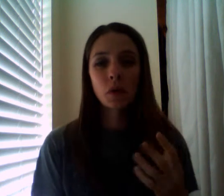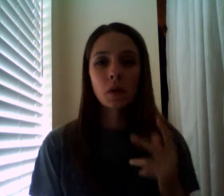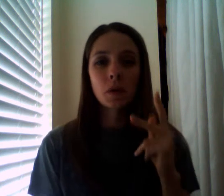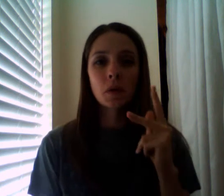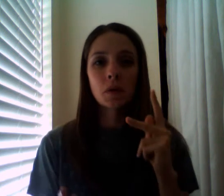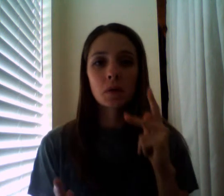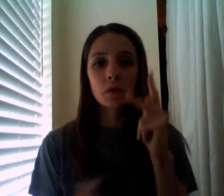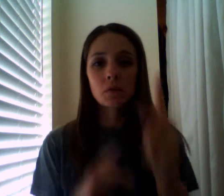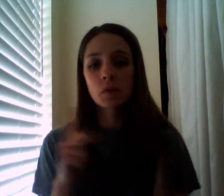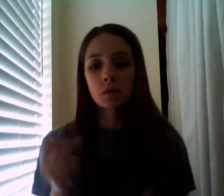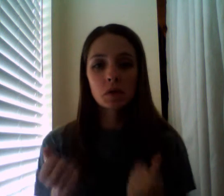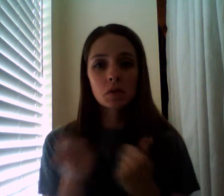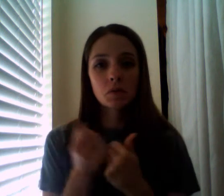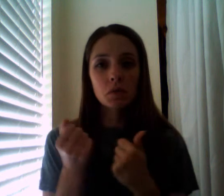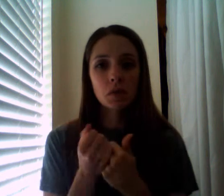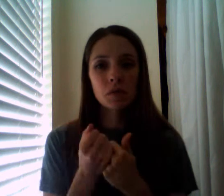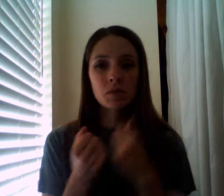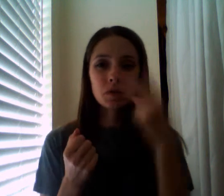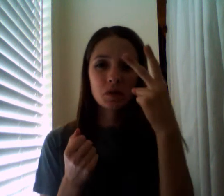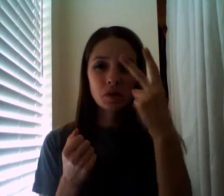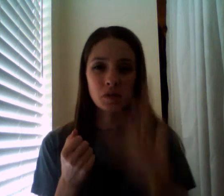so Washington goes to Boston